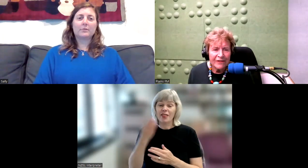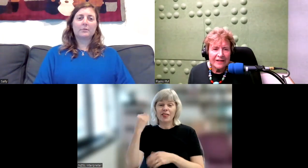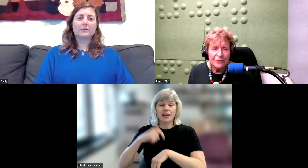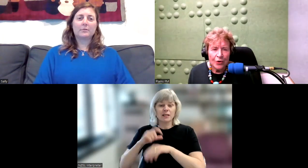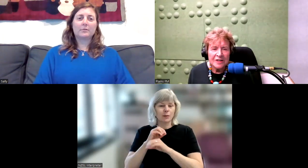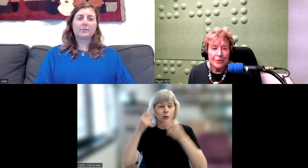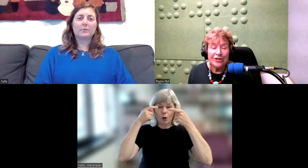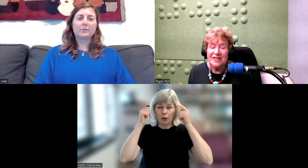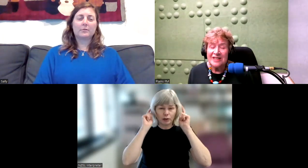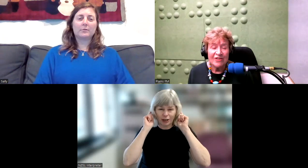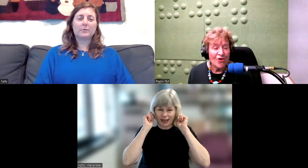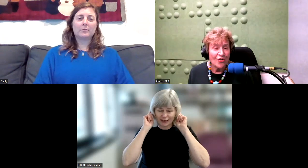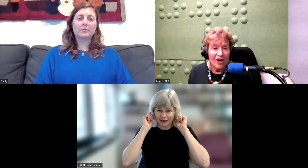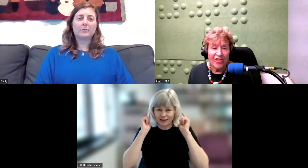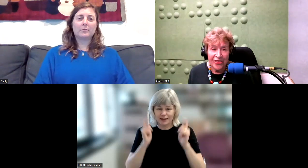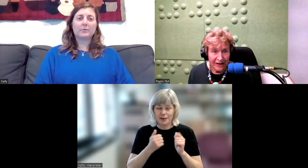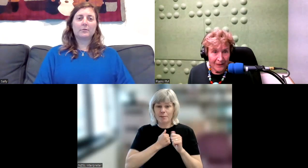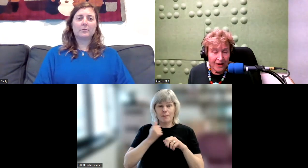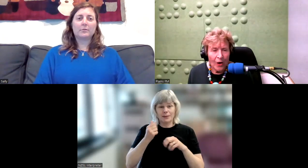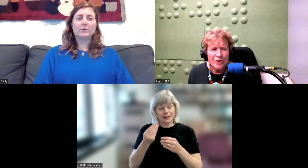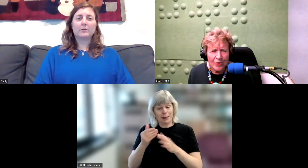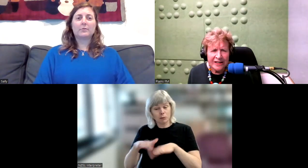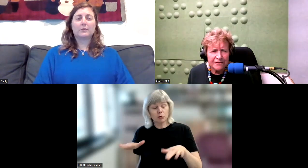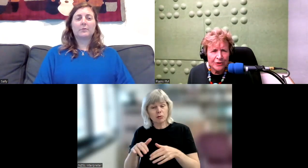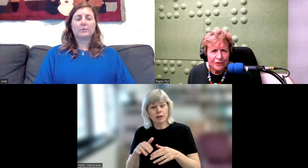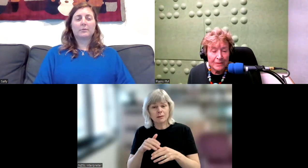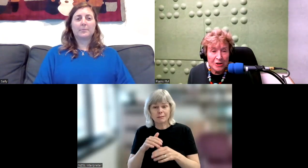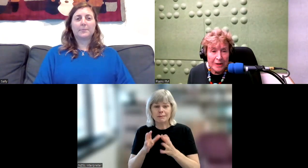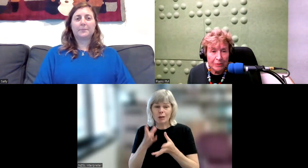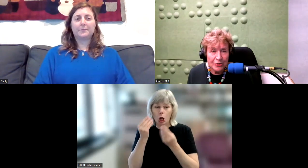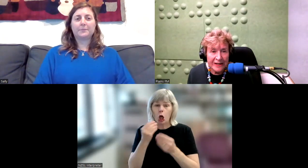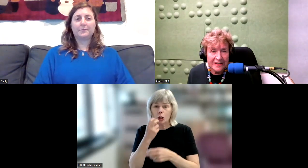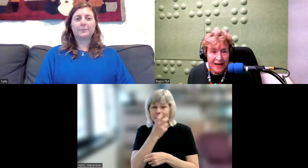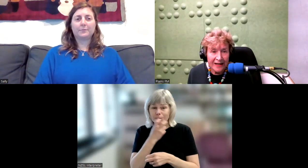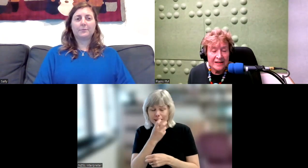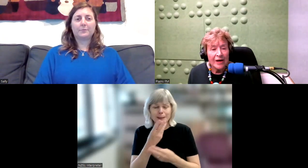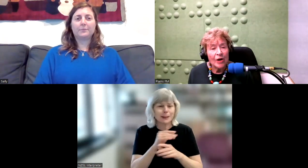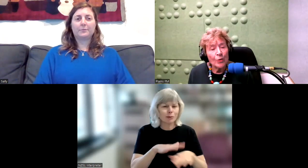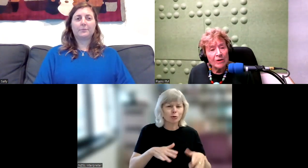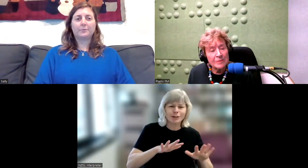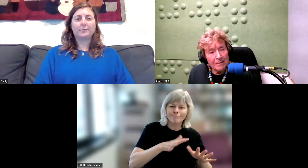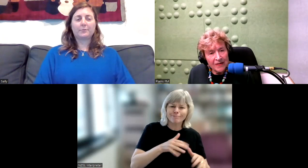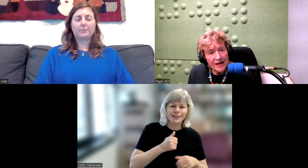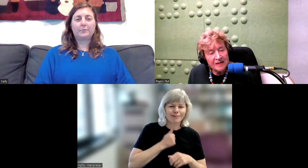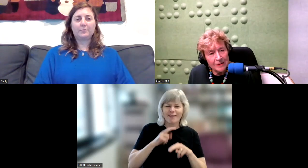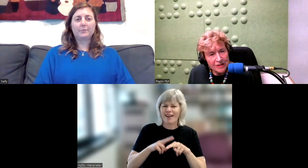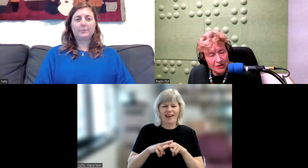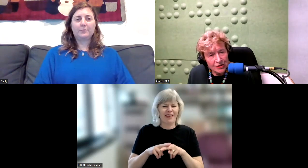father's voice, because he never heard a thing, was quite difficult for most people to understand. Whereas my mother had some residual